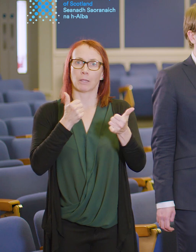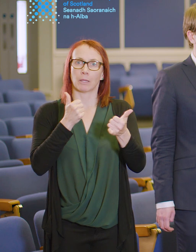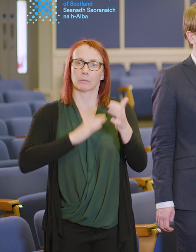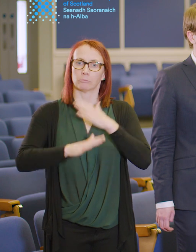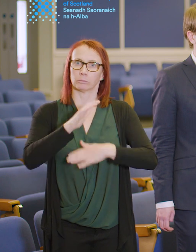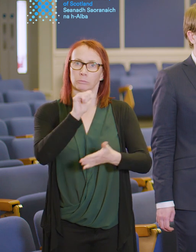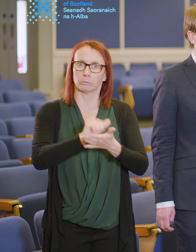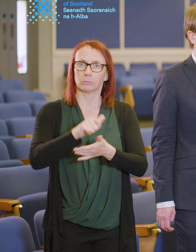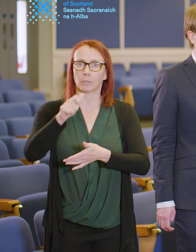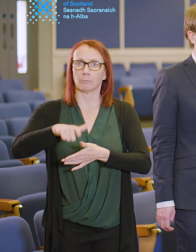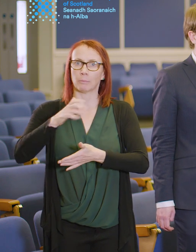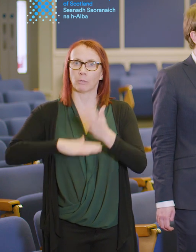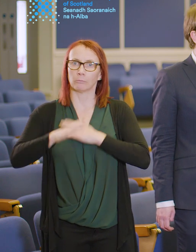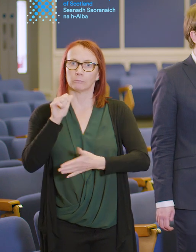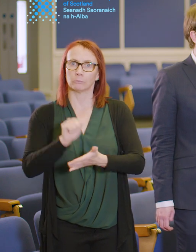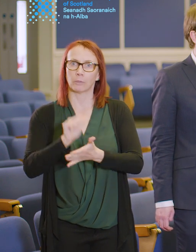people do the right thing.